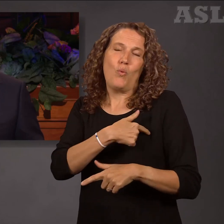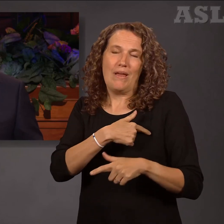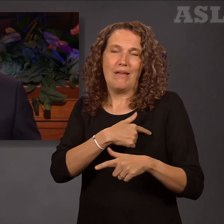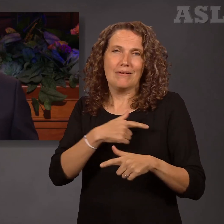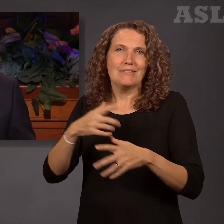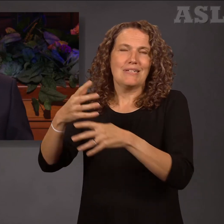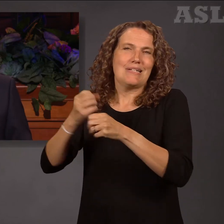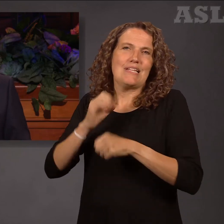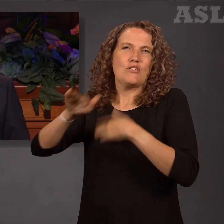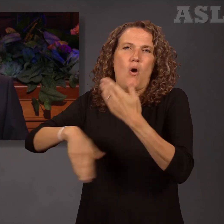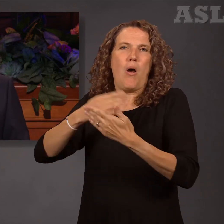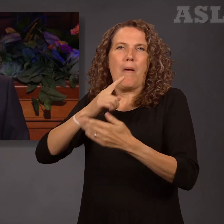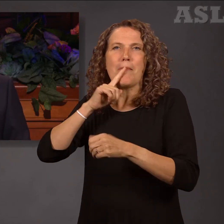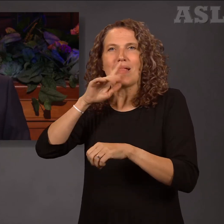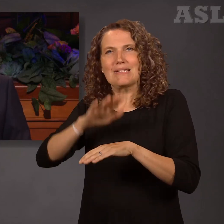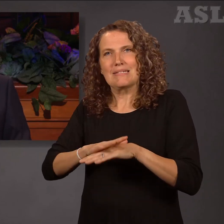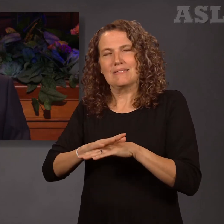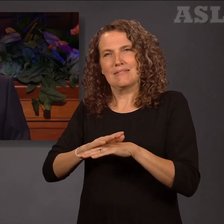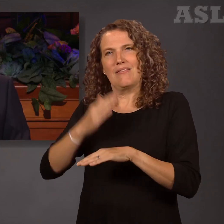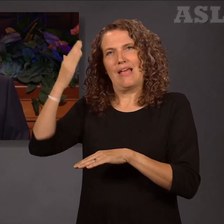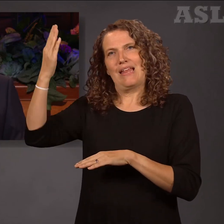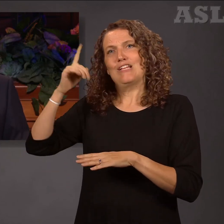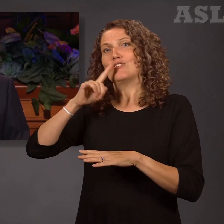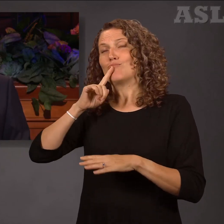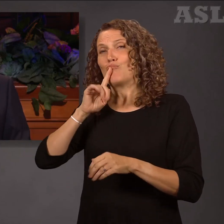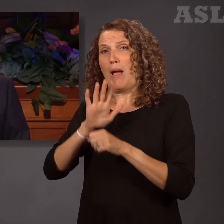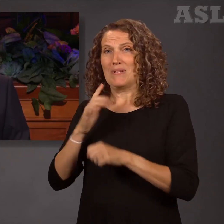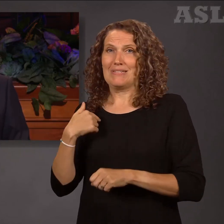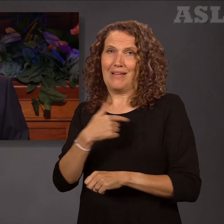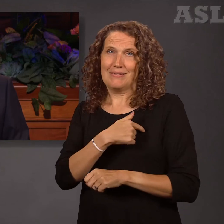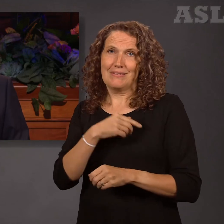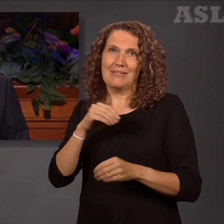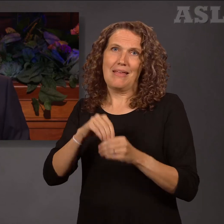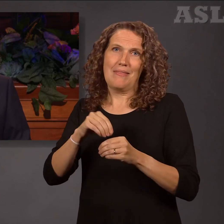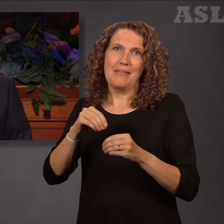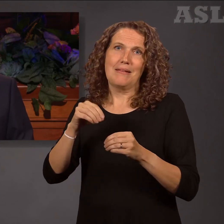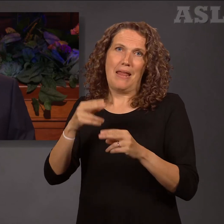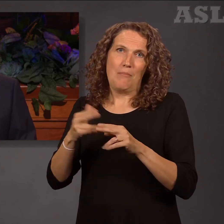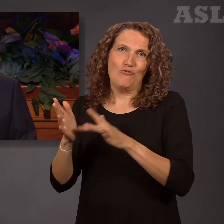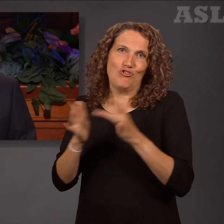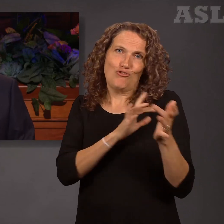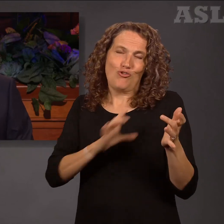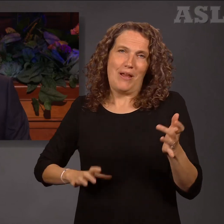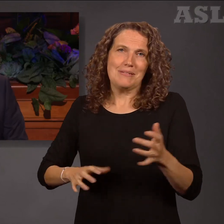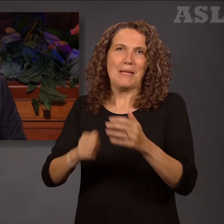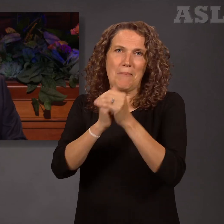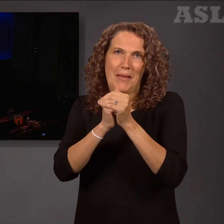of our Father and our Savior. In the name of Jesus Christ, amen. Amen.